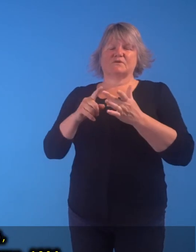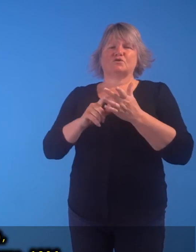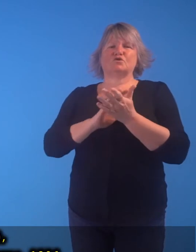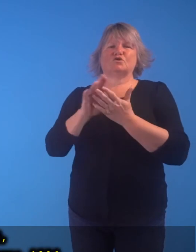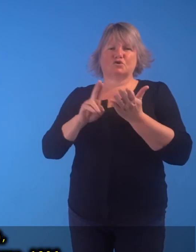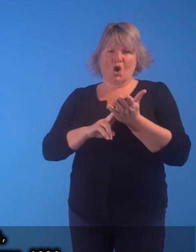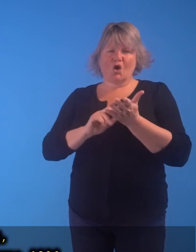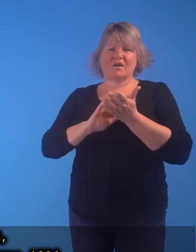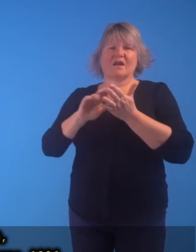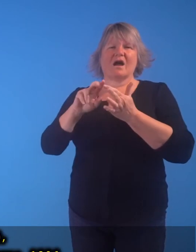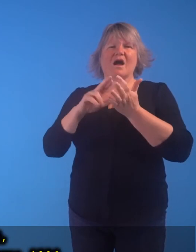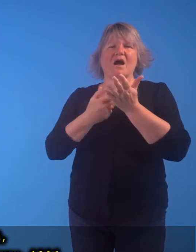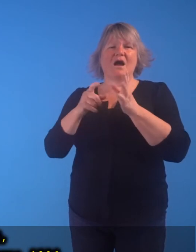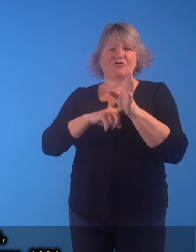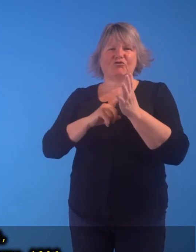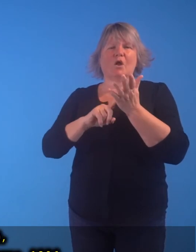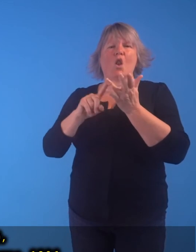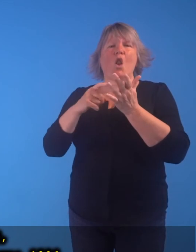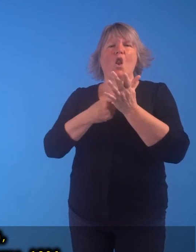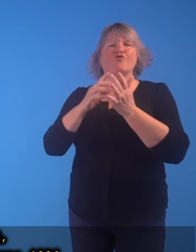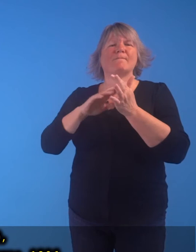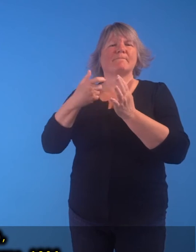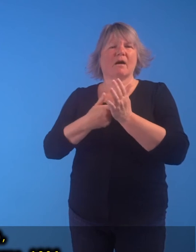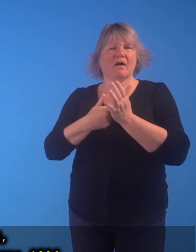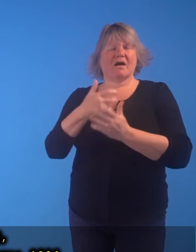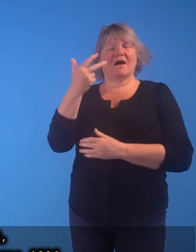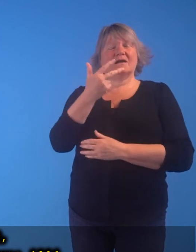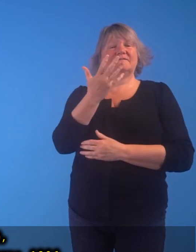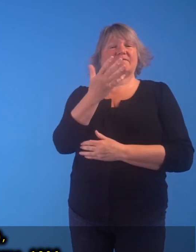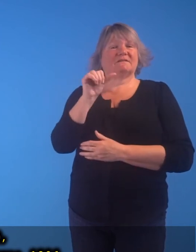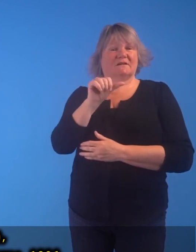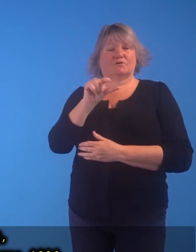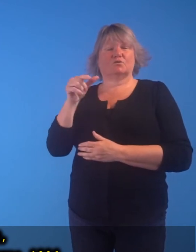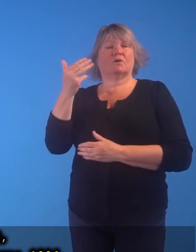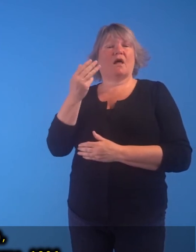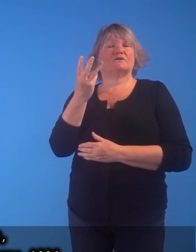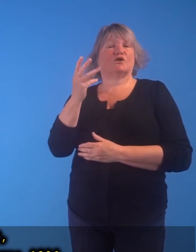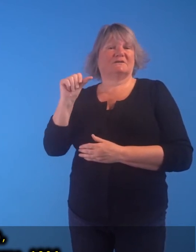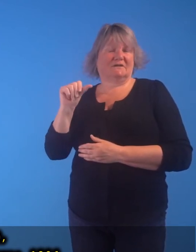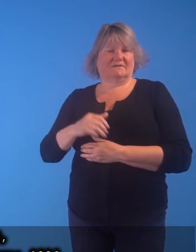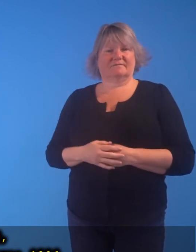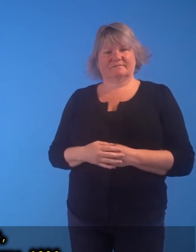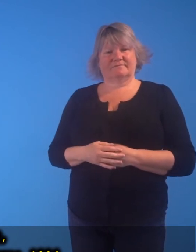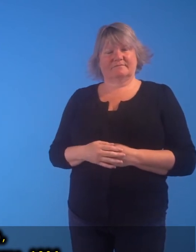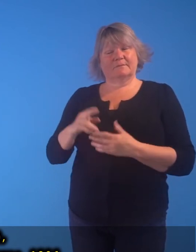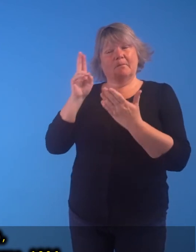John Henry Lorimer, 1856 to 1936.